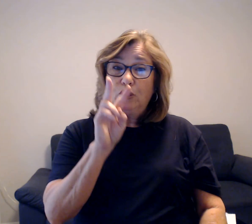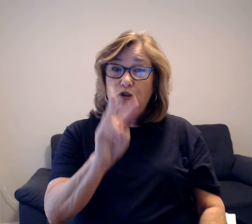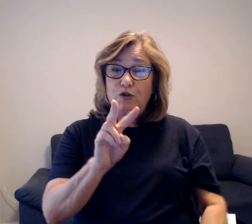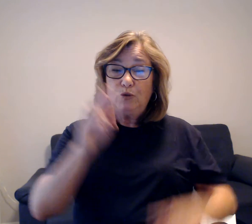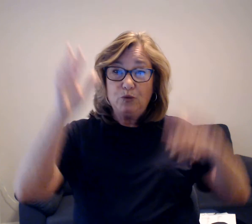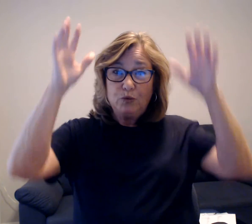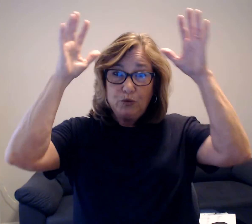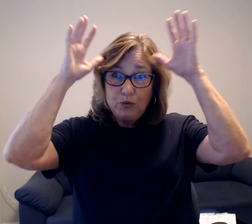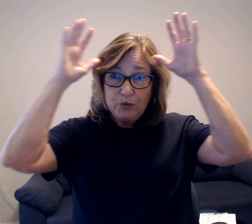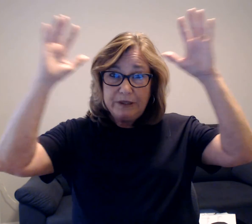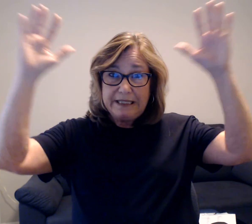of the road.